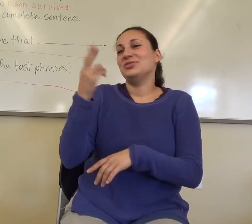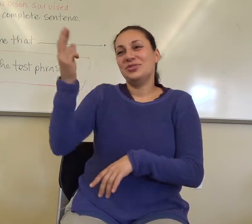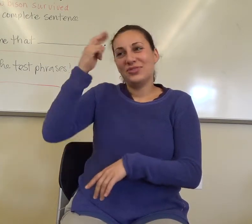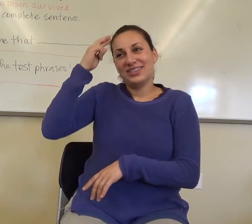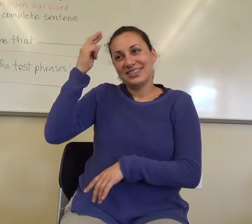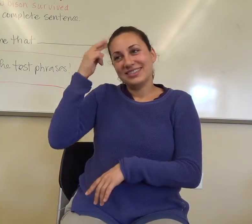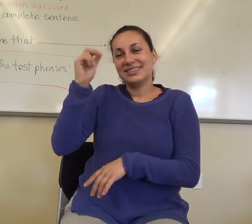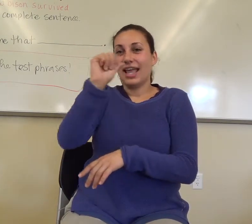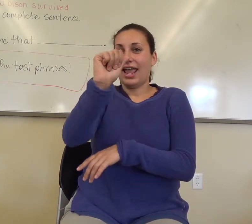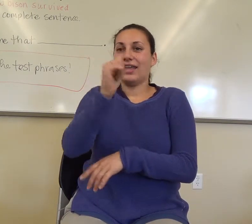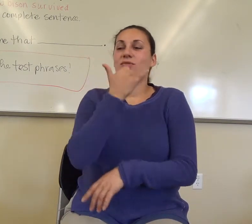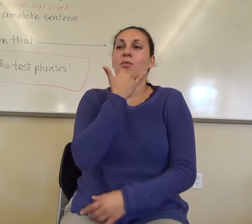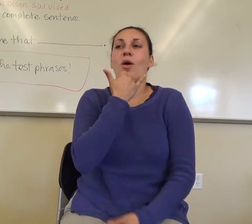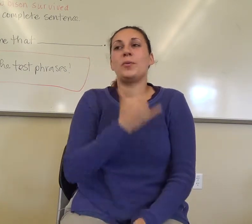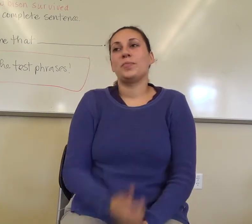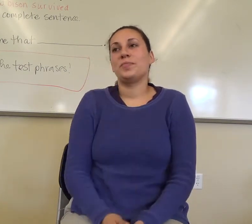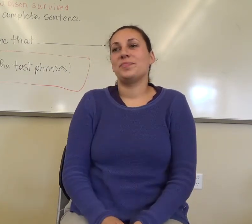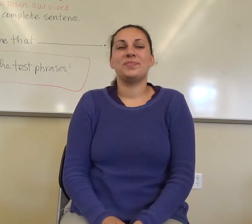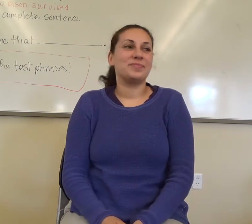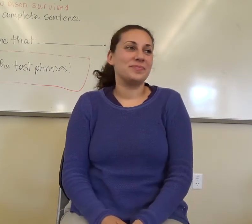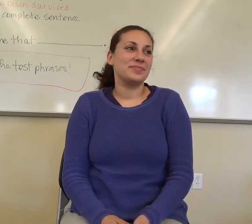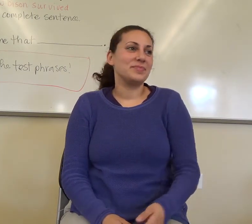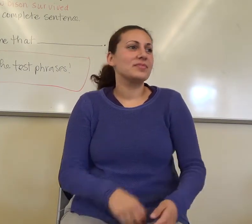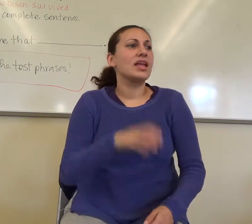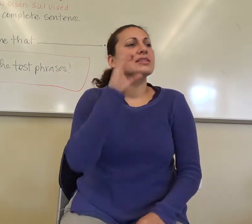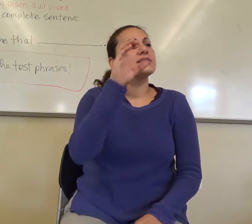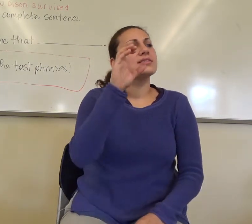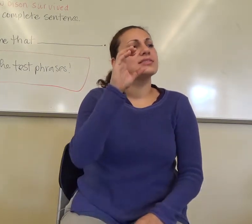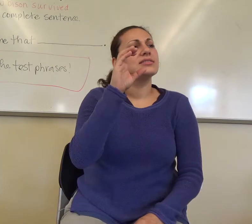Right? What about C?